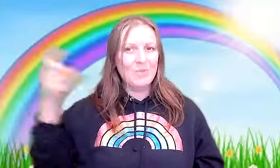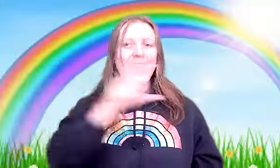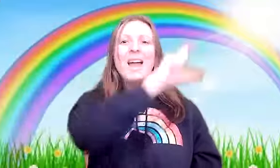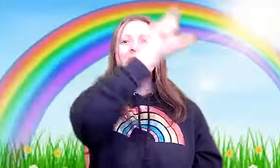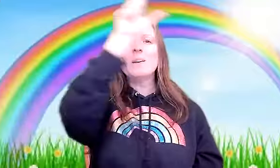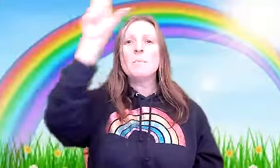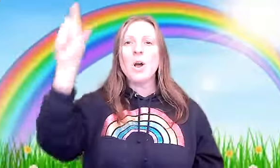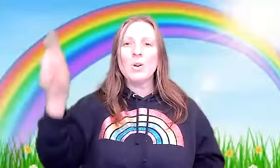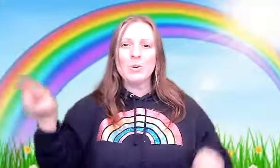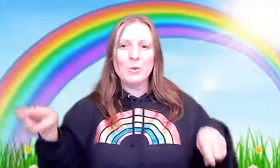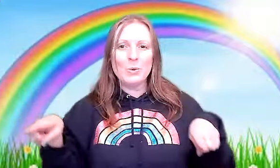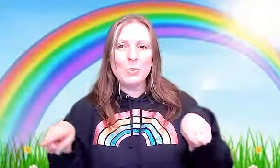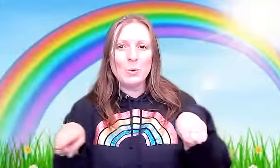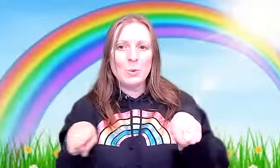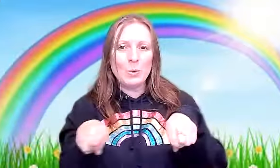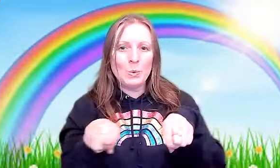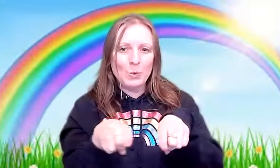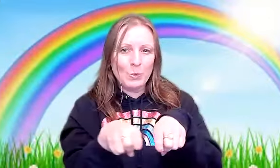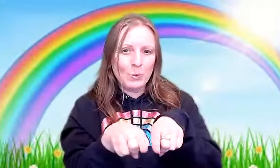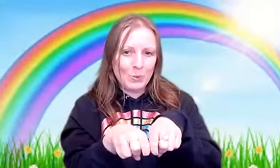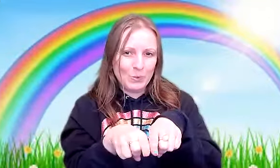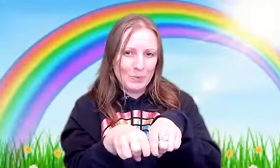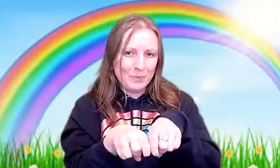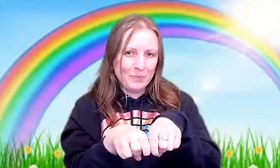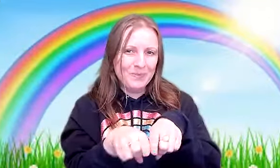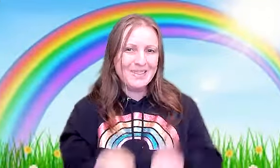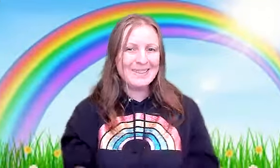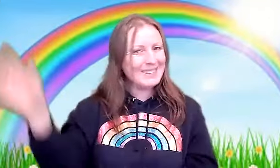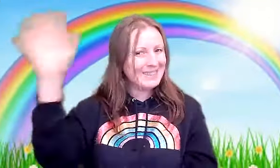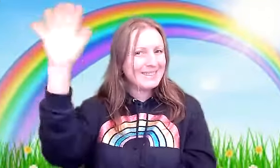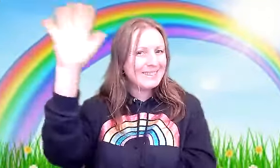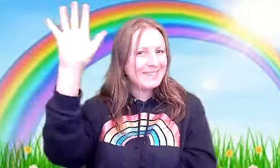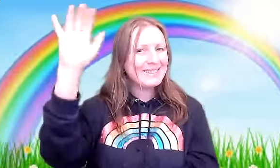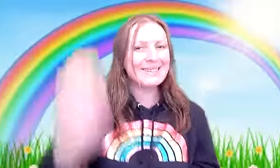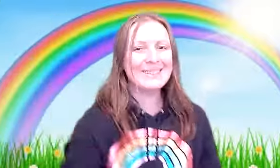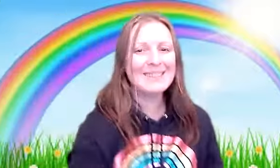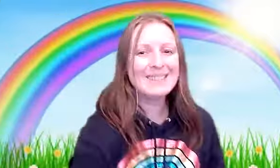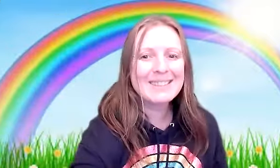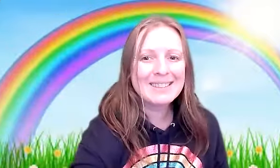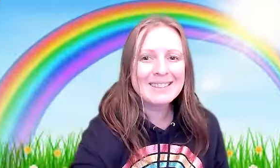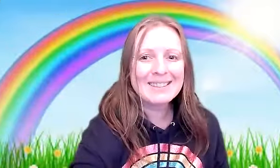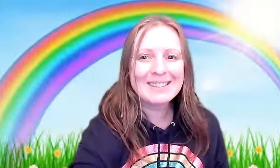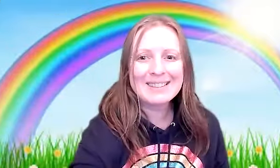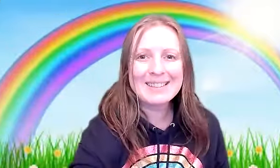rainbow too. Red and yellow and pink and green, purple and blue,